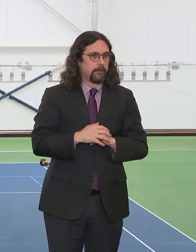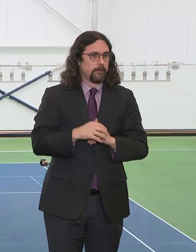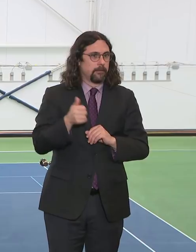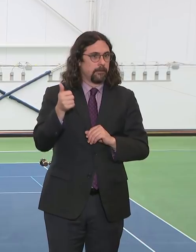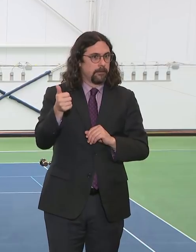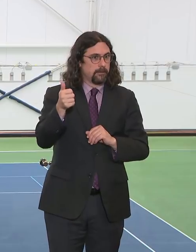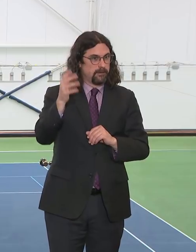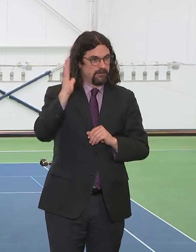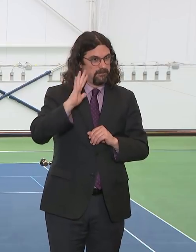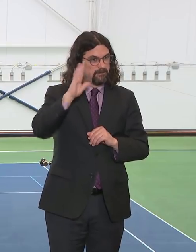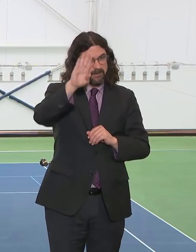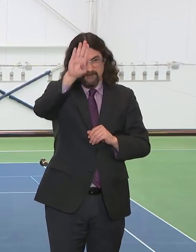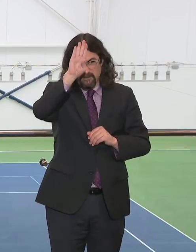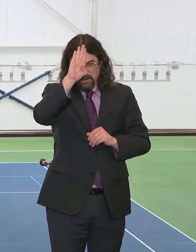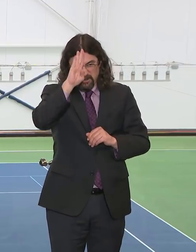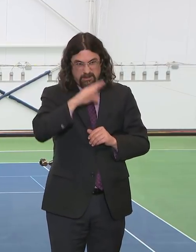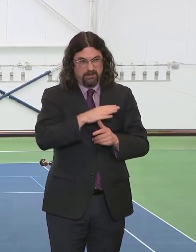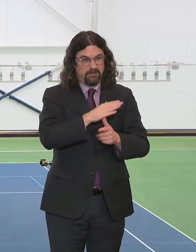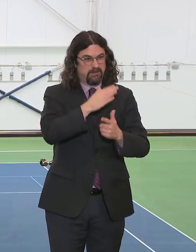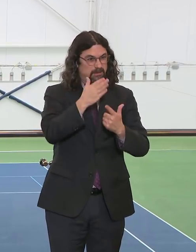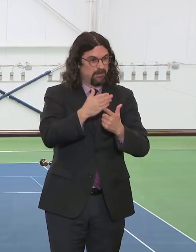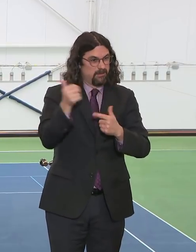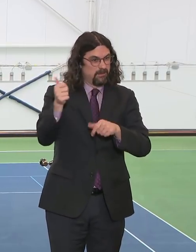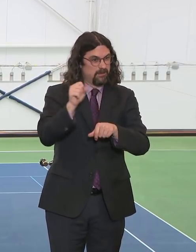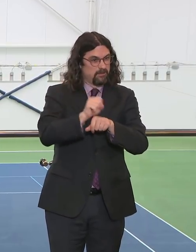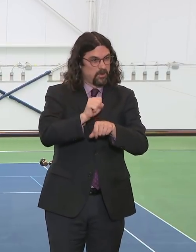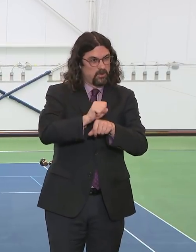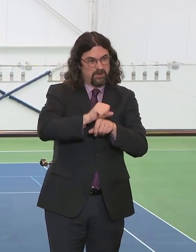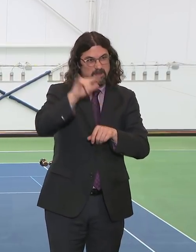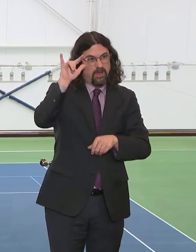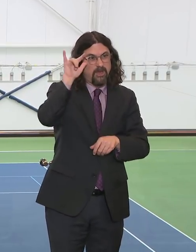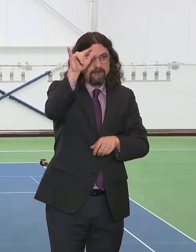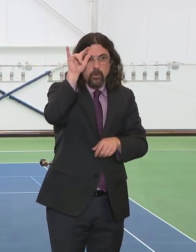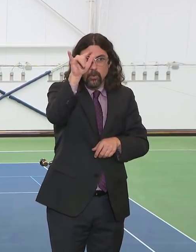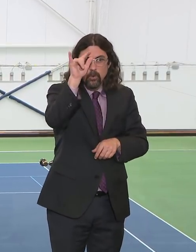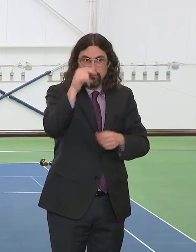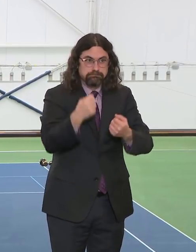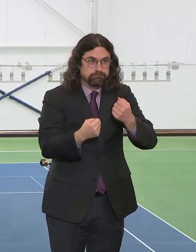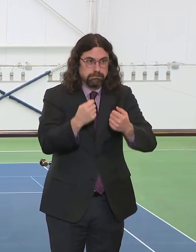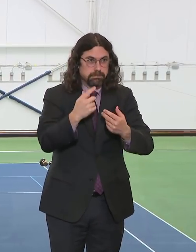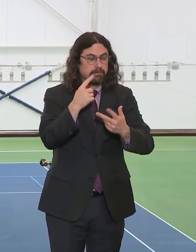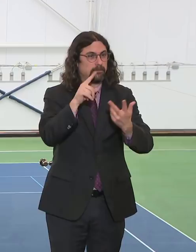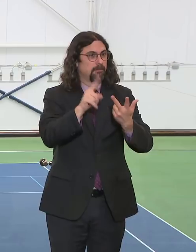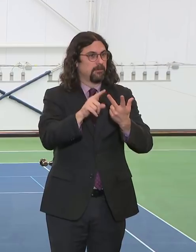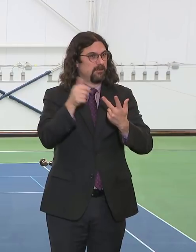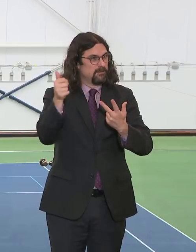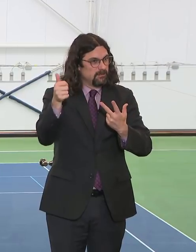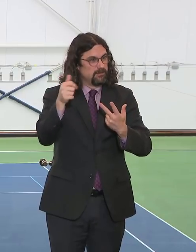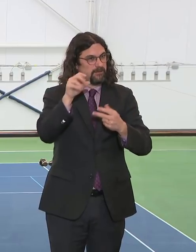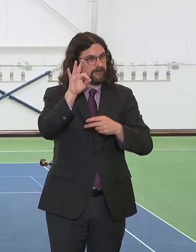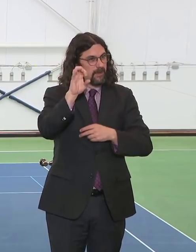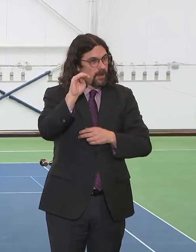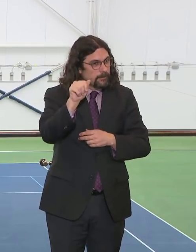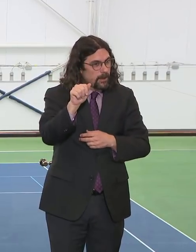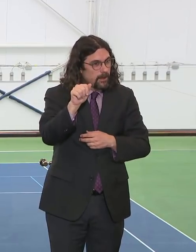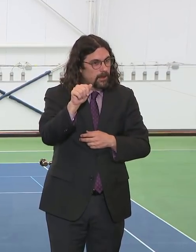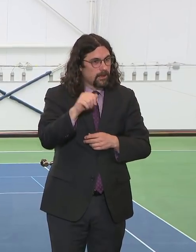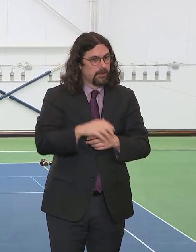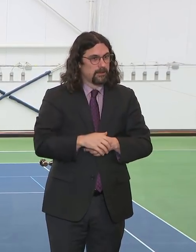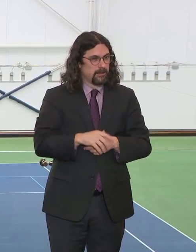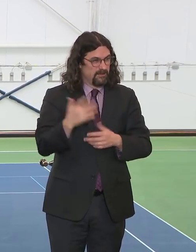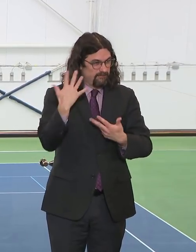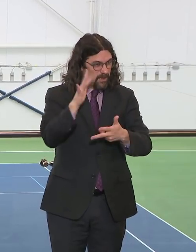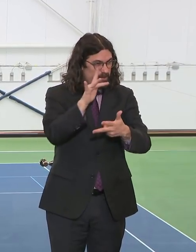served at FEMA. So what is amazing is watching everyone be able to work with Deanne. Military folks immediately